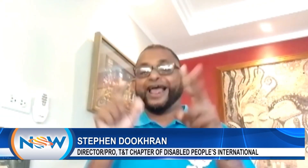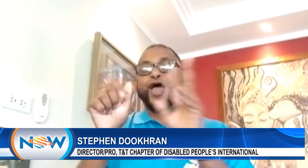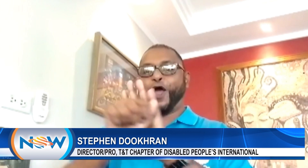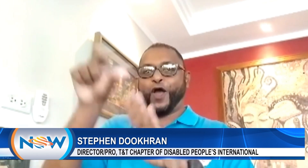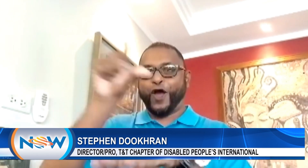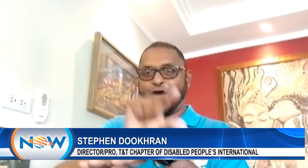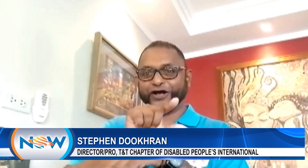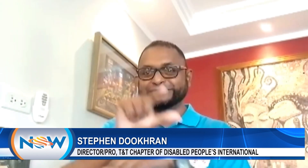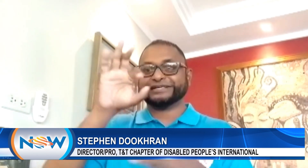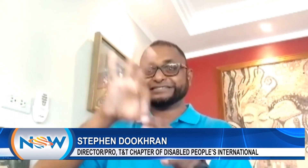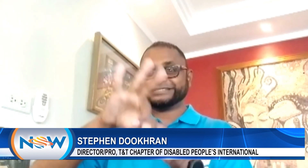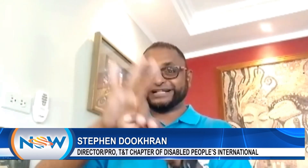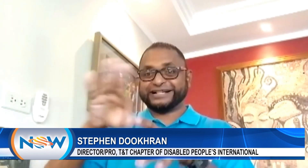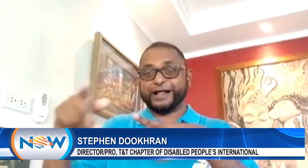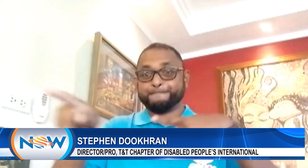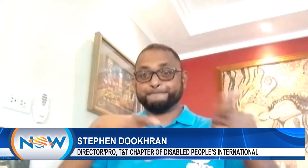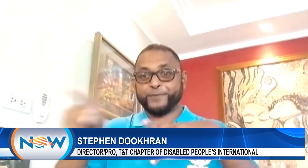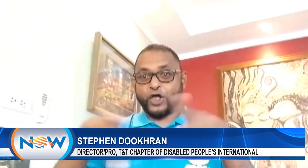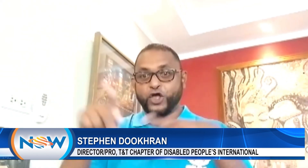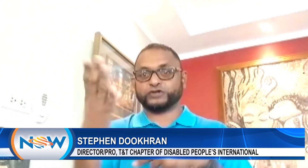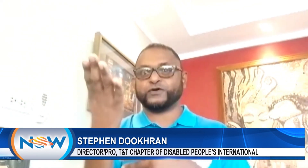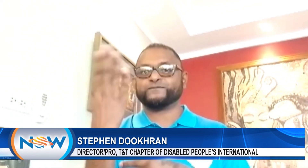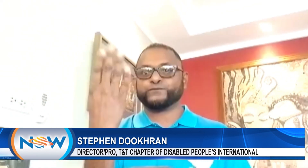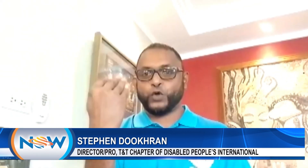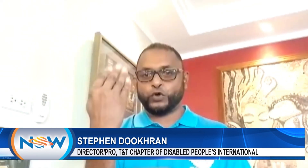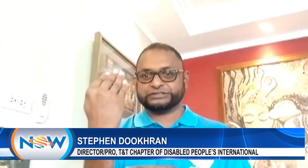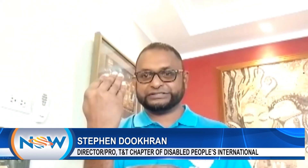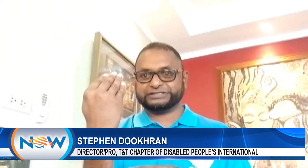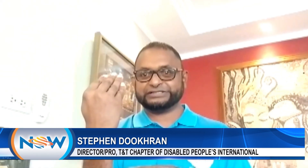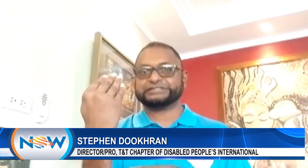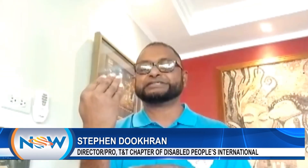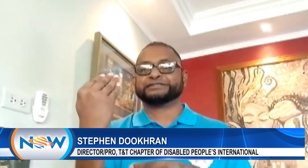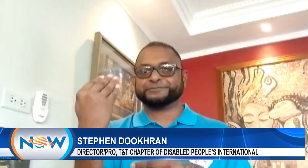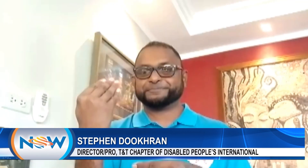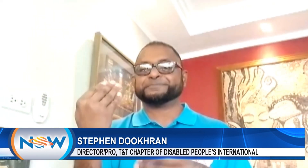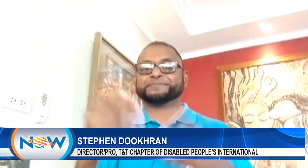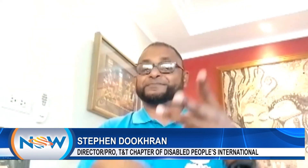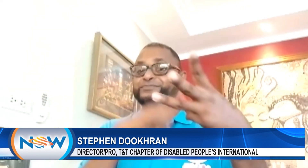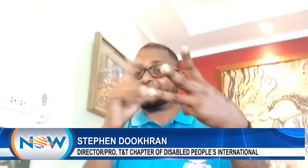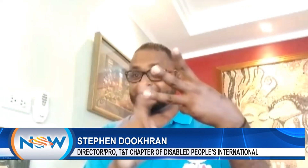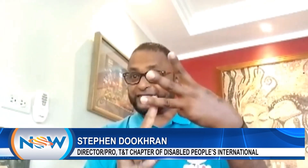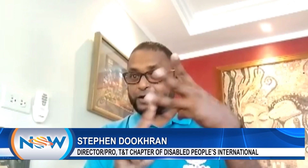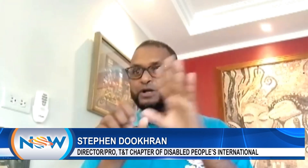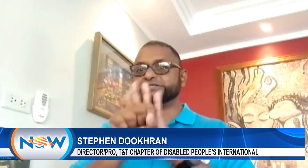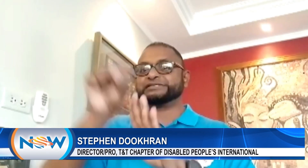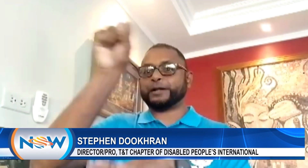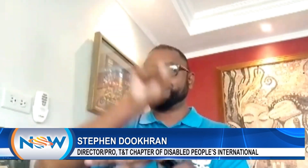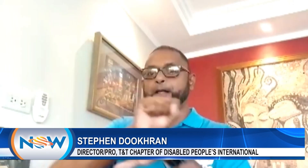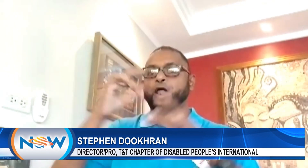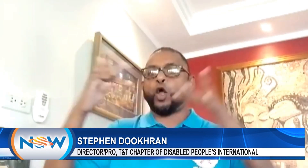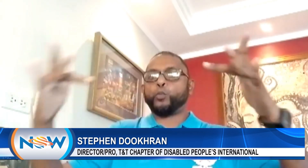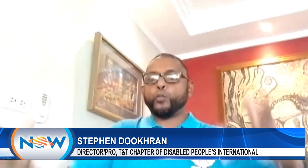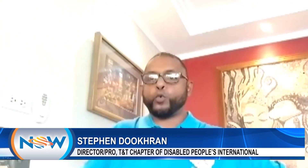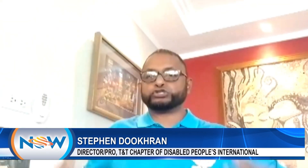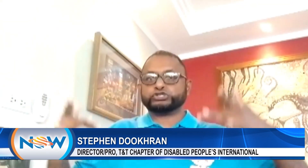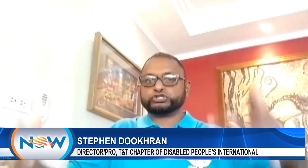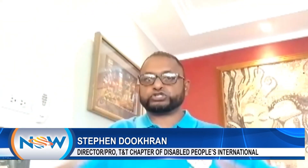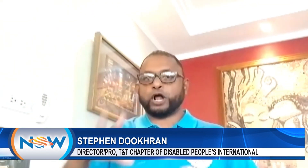Yeah, that was the second one. And then August, there'll be a tea party on the 14th. Third, you know, September,